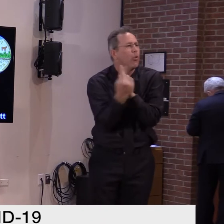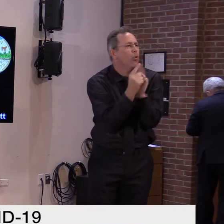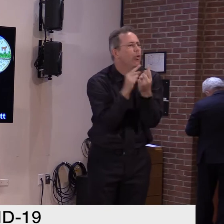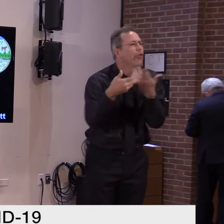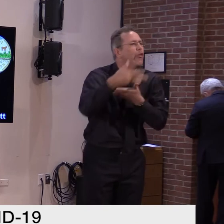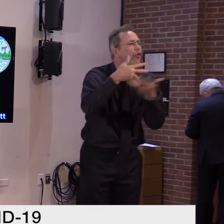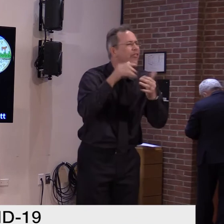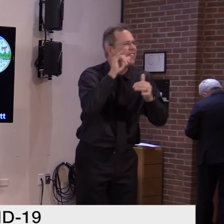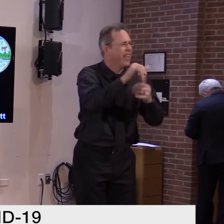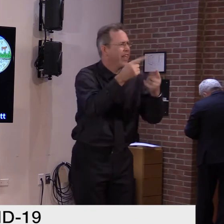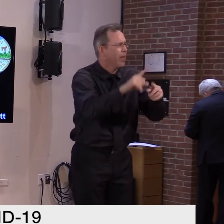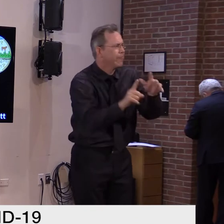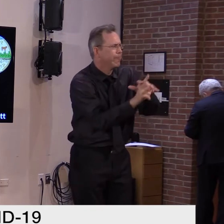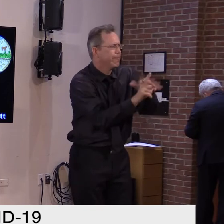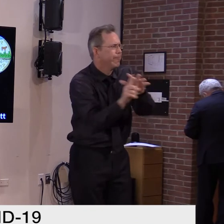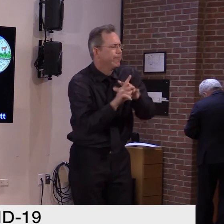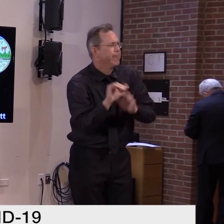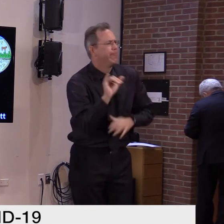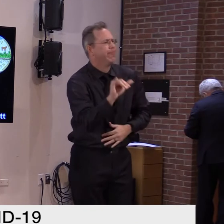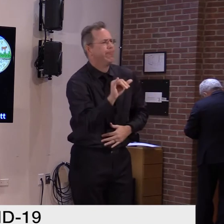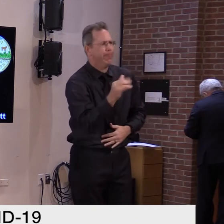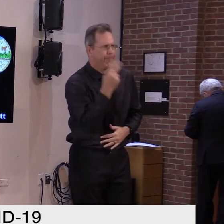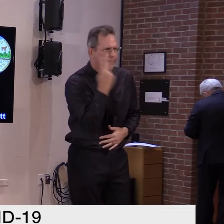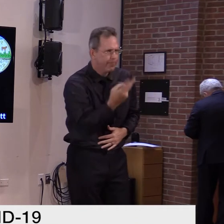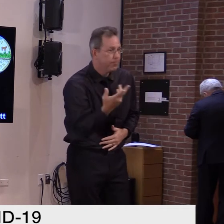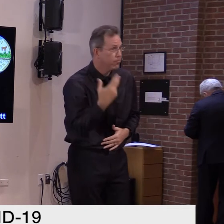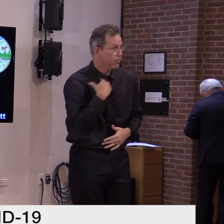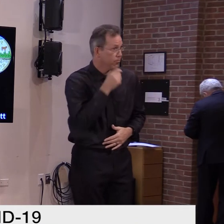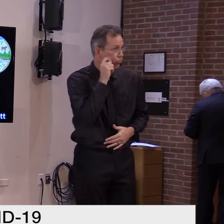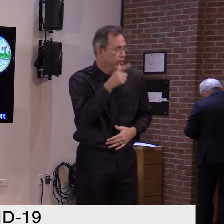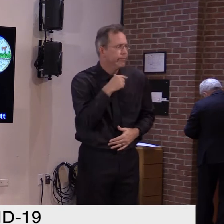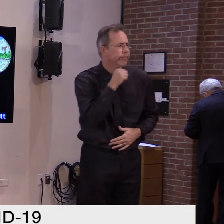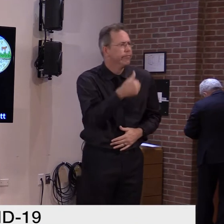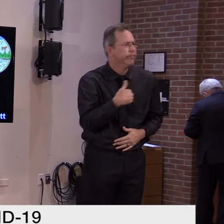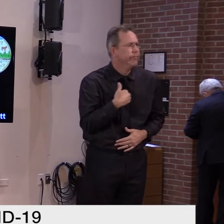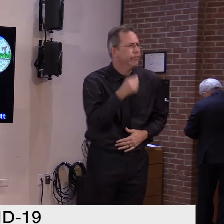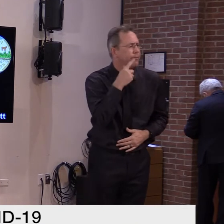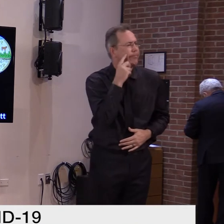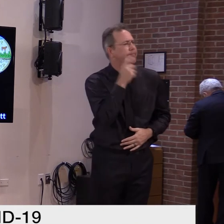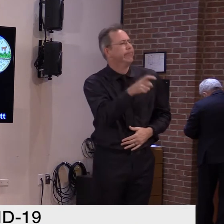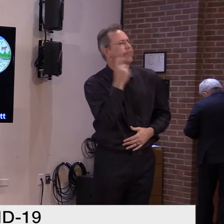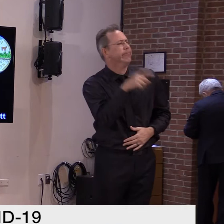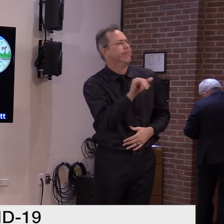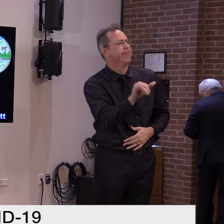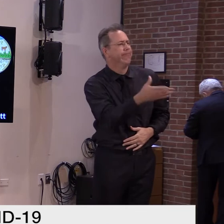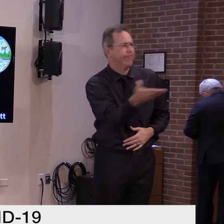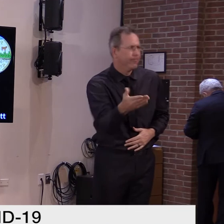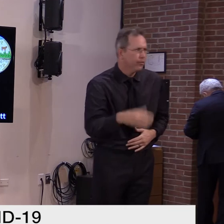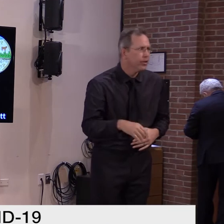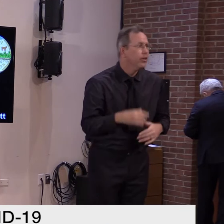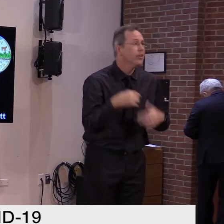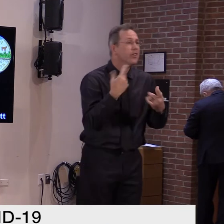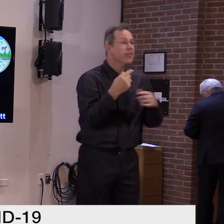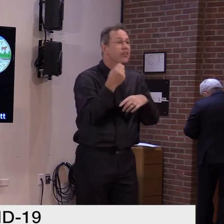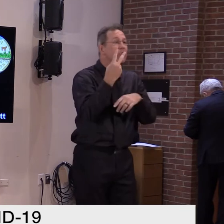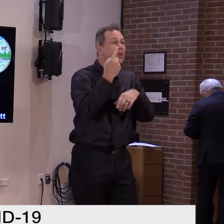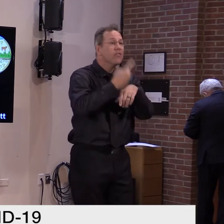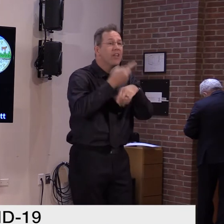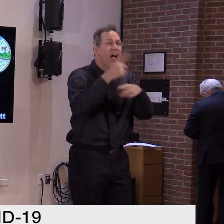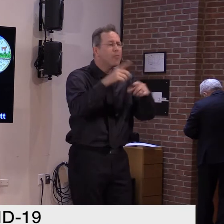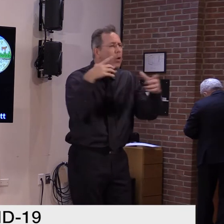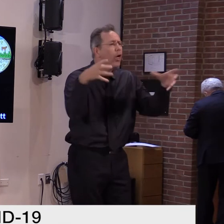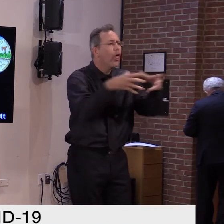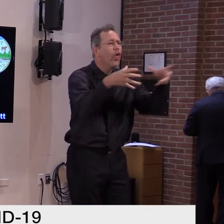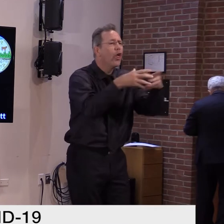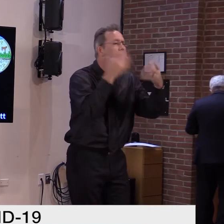It's no coincidence that we're seeing these increases 12 days after we know many gathered for